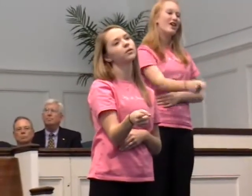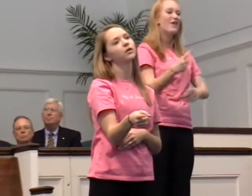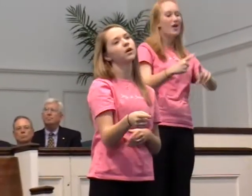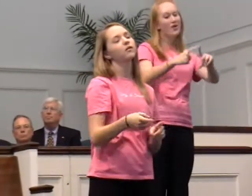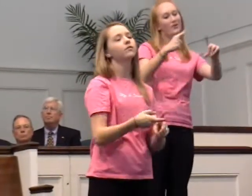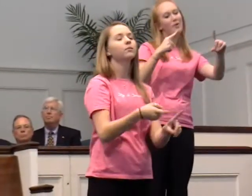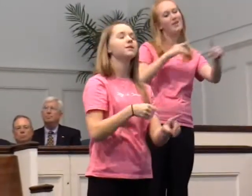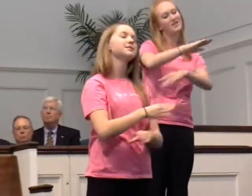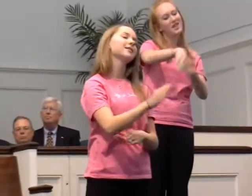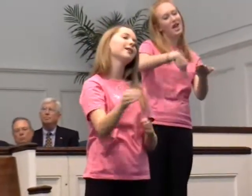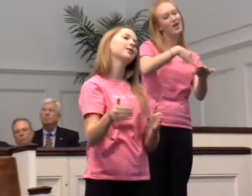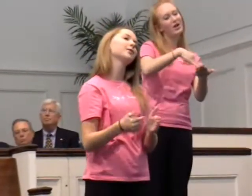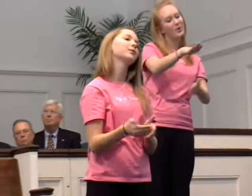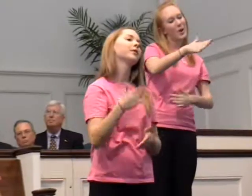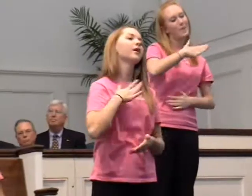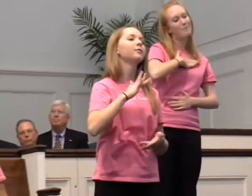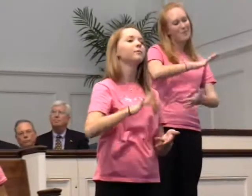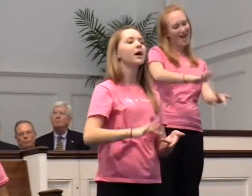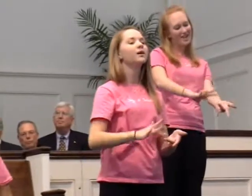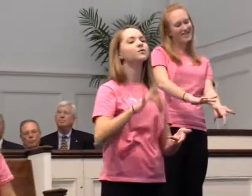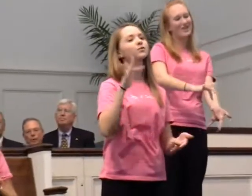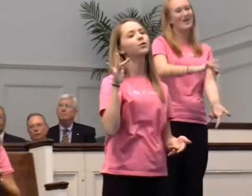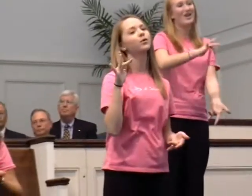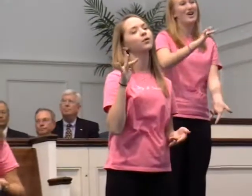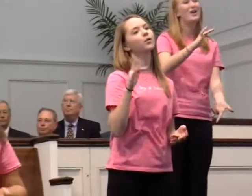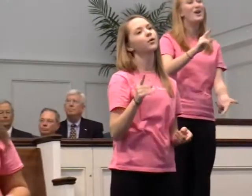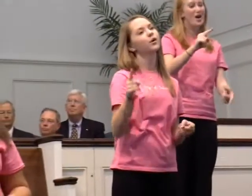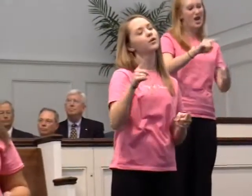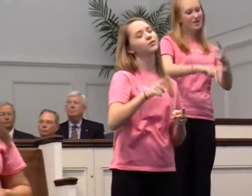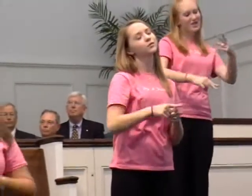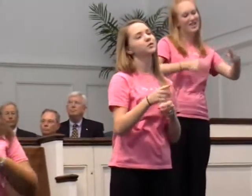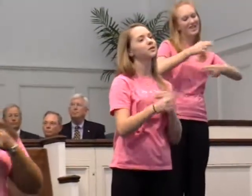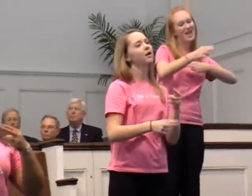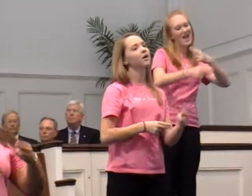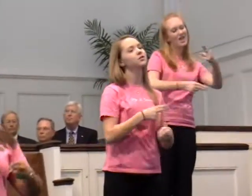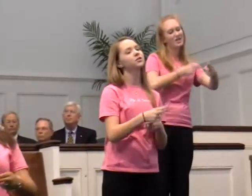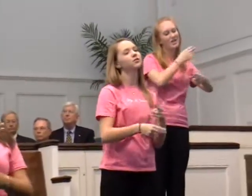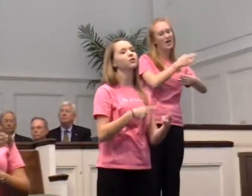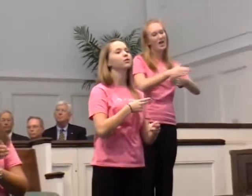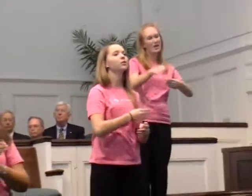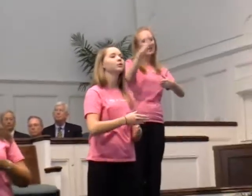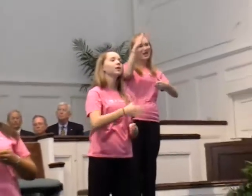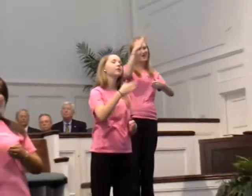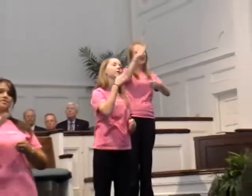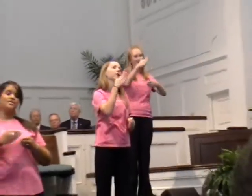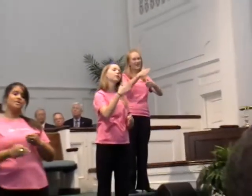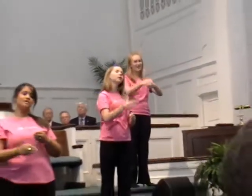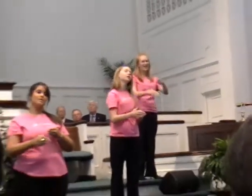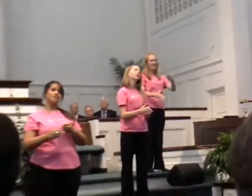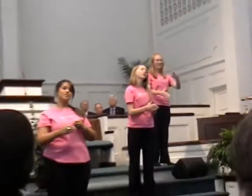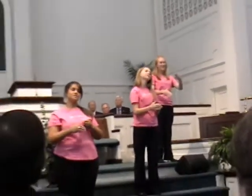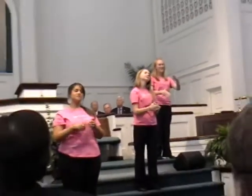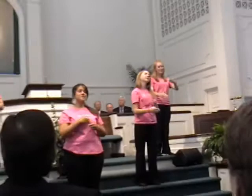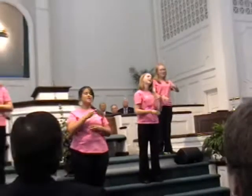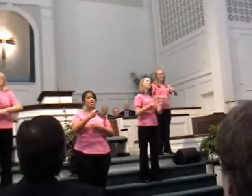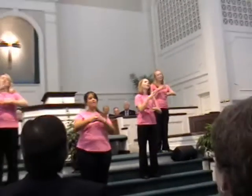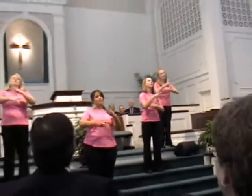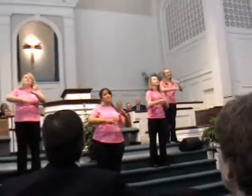From the center of my soul to the edge of the universe